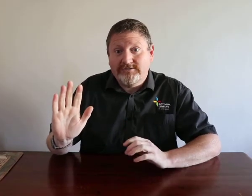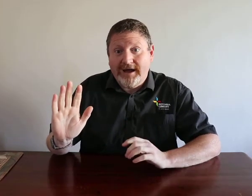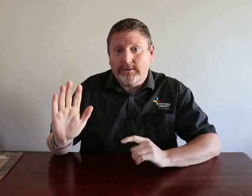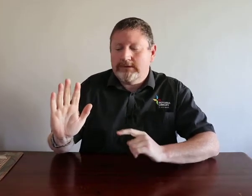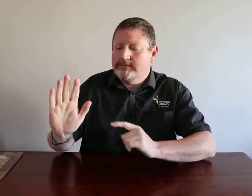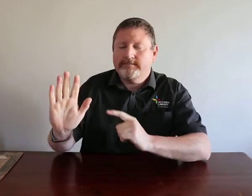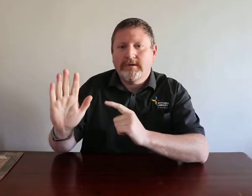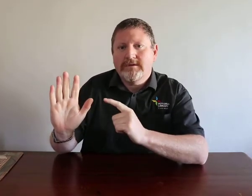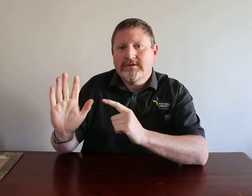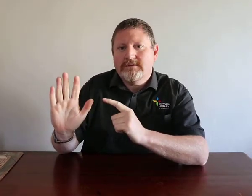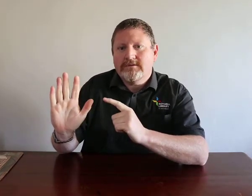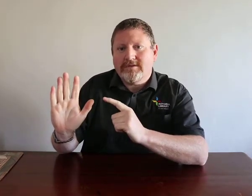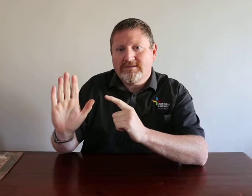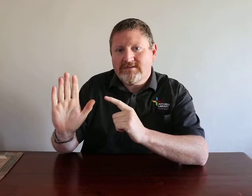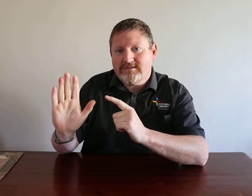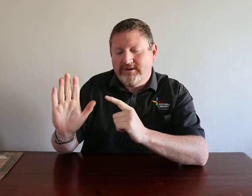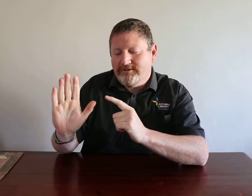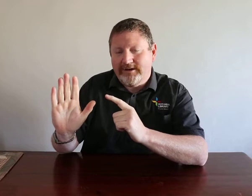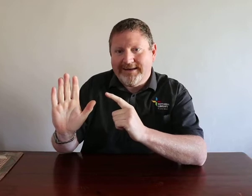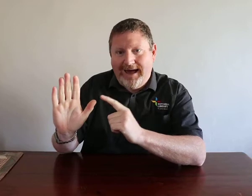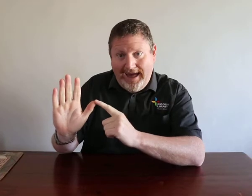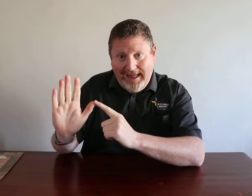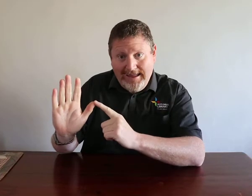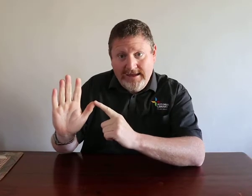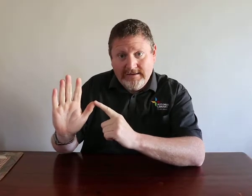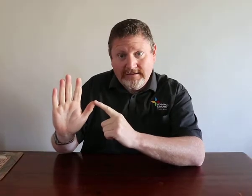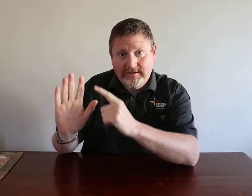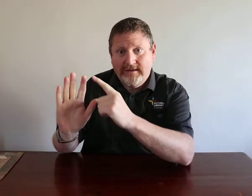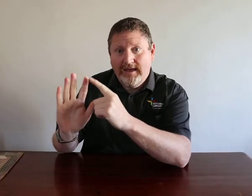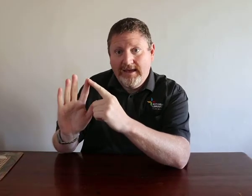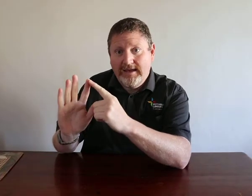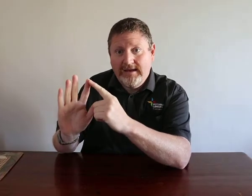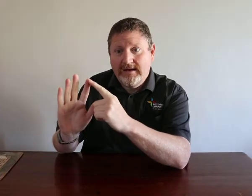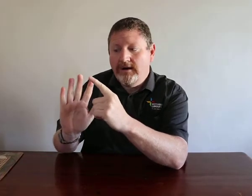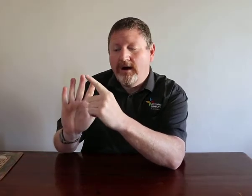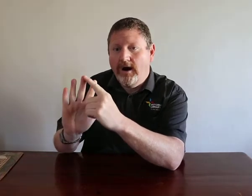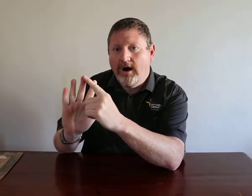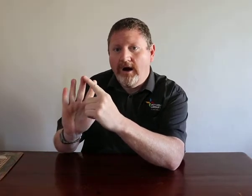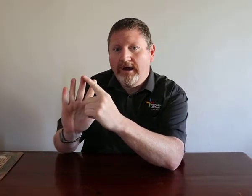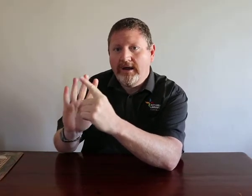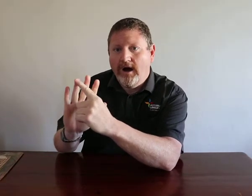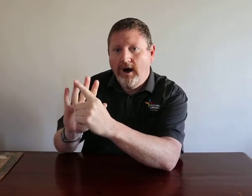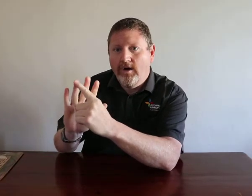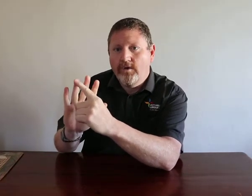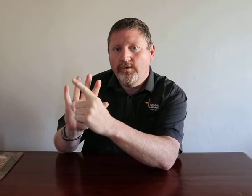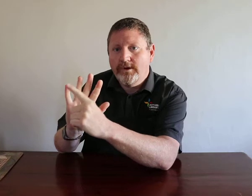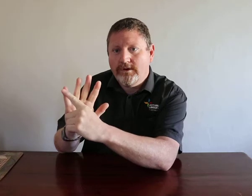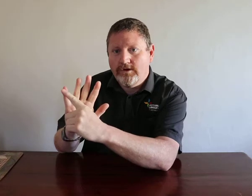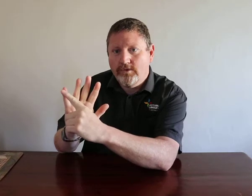vowel. So this is the sign for the letter A, E, I, O, U.